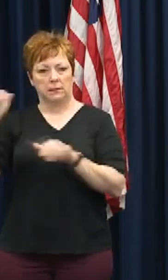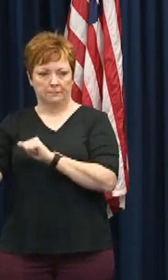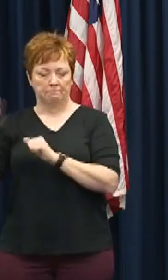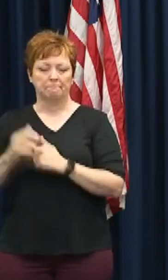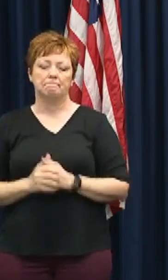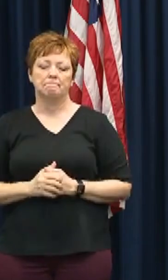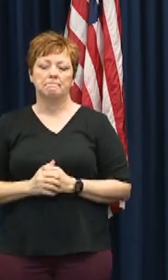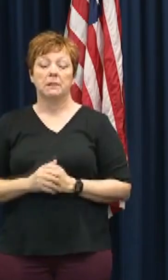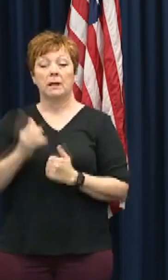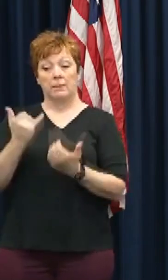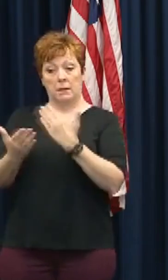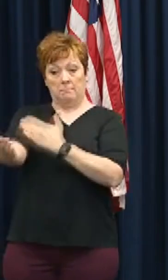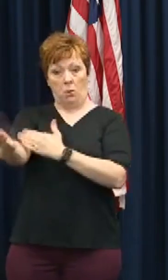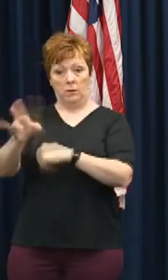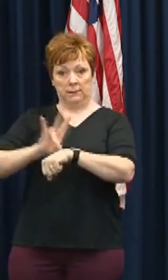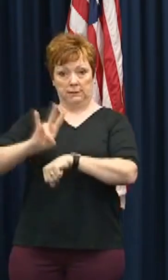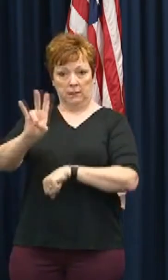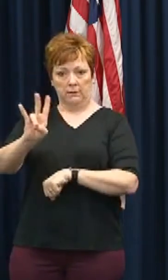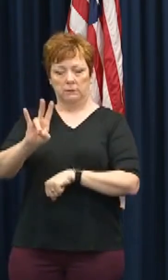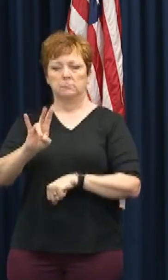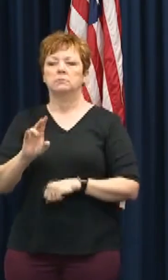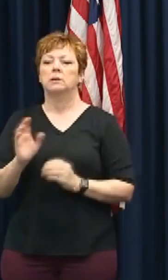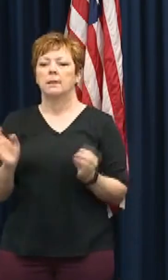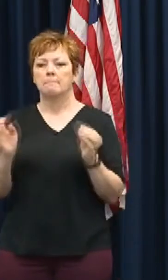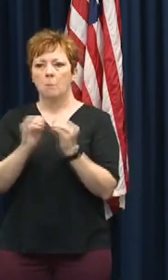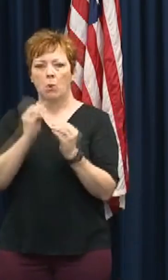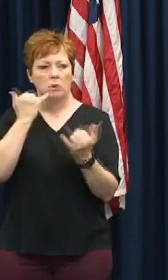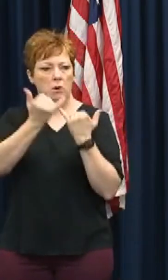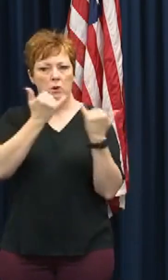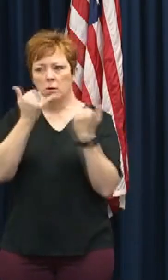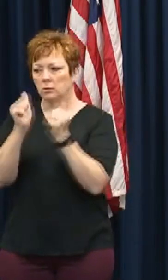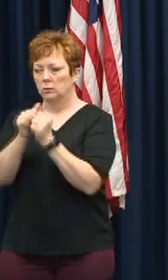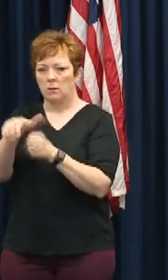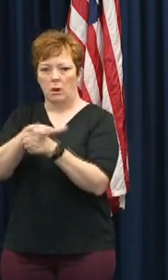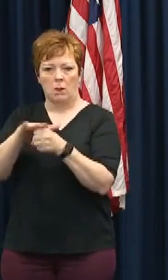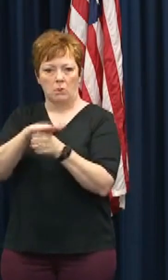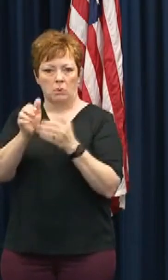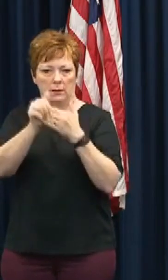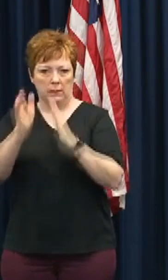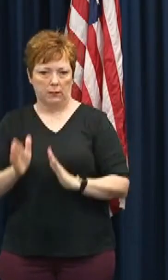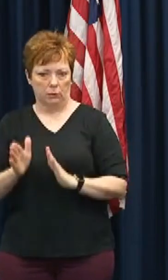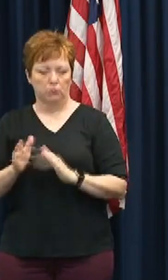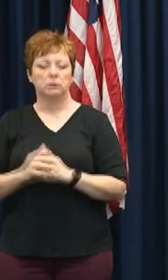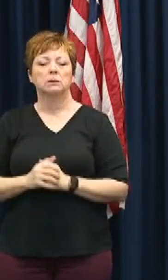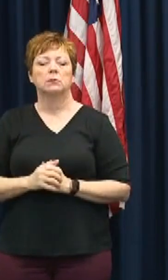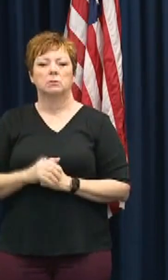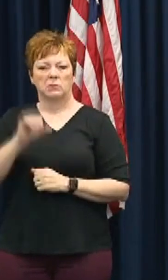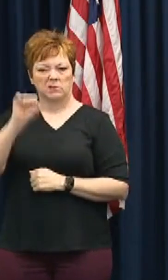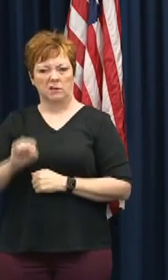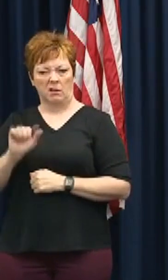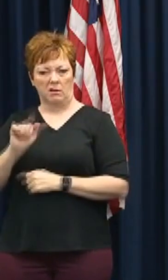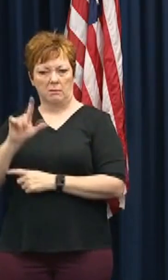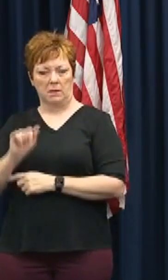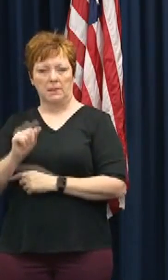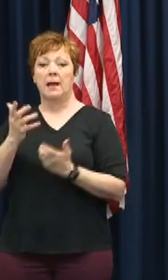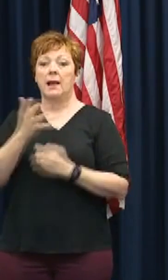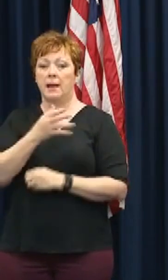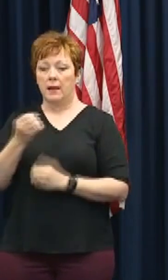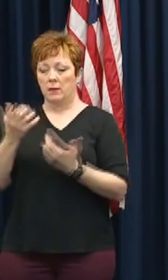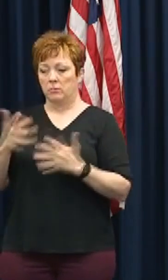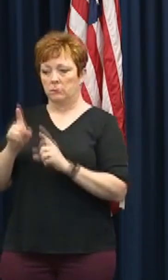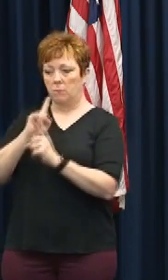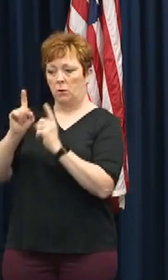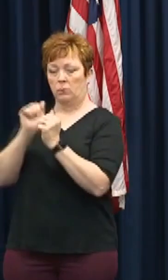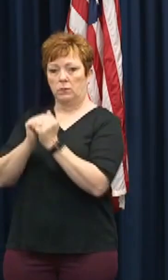This morning at 7 a.m., we had additional rounds of calls with the local leaders, and I also spoke with U.S. Department of Homeland